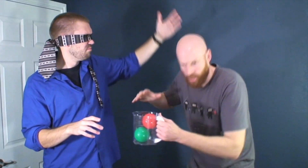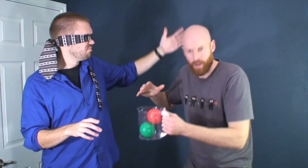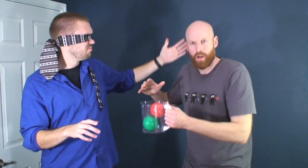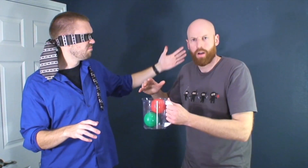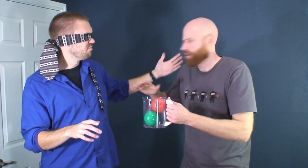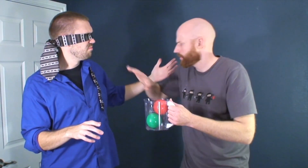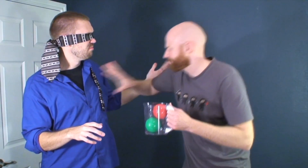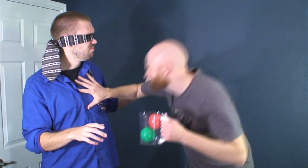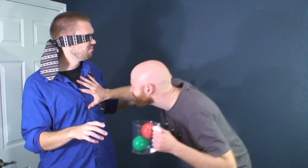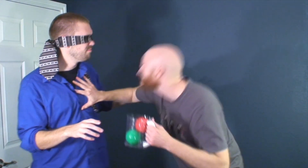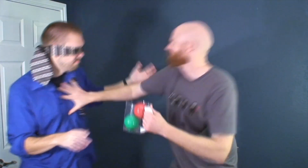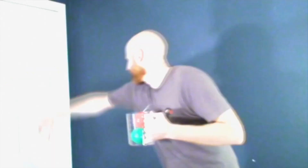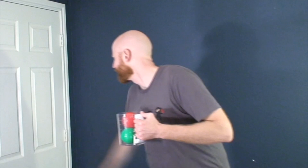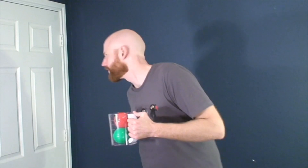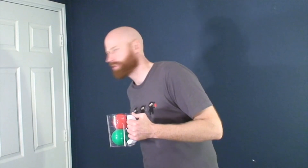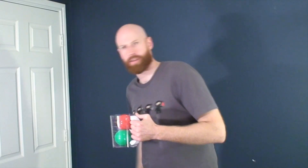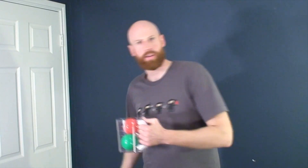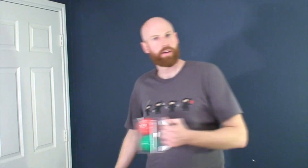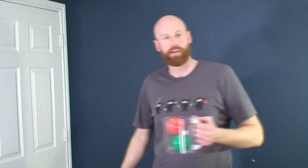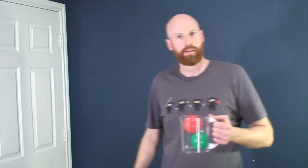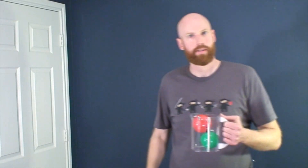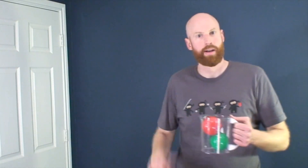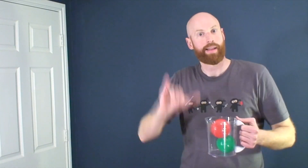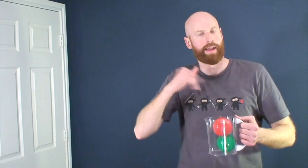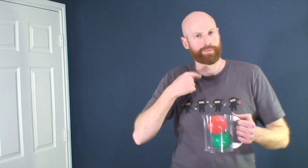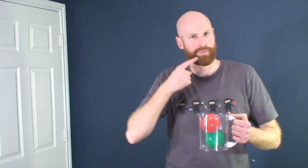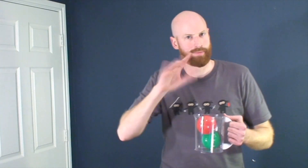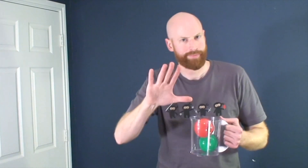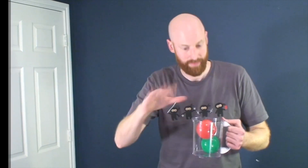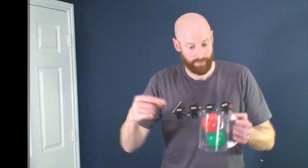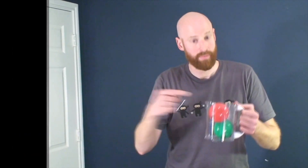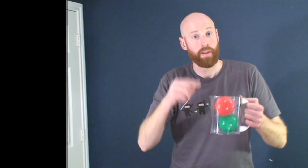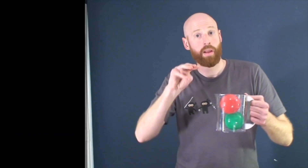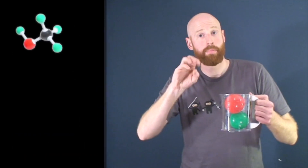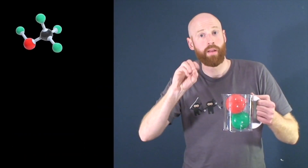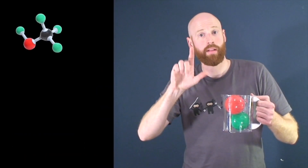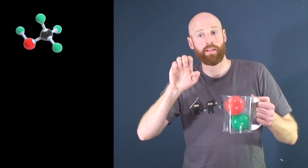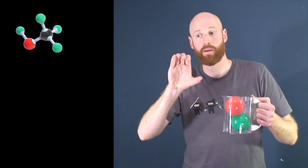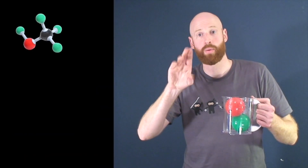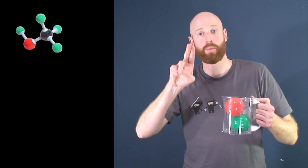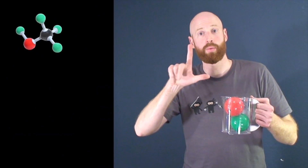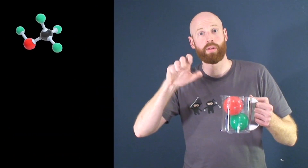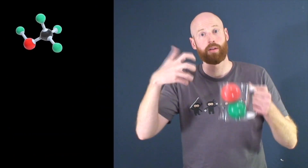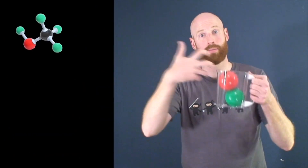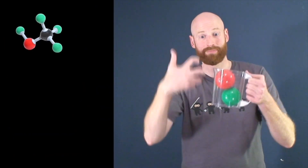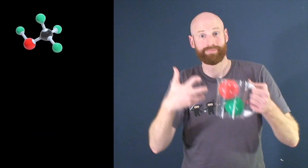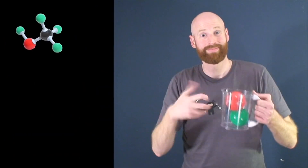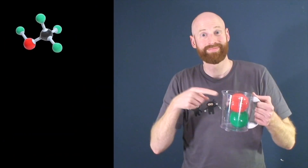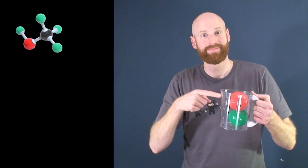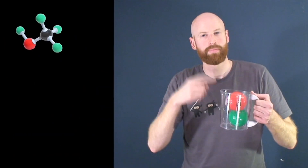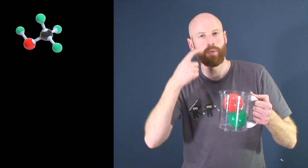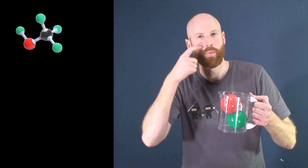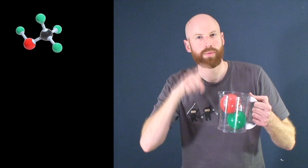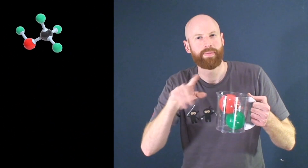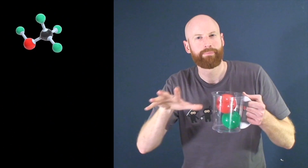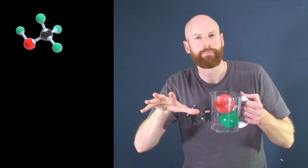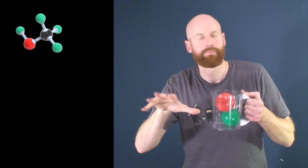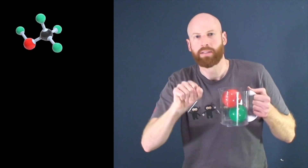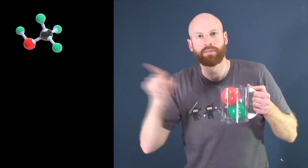get out of here like i was saying this molecular combination triggered an immediate memory of when